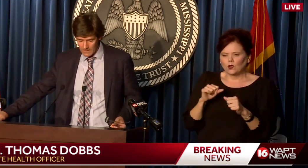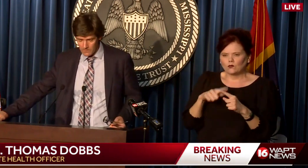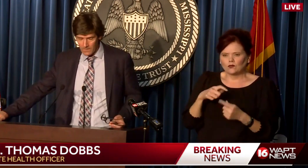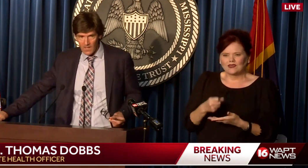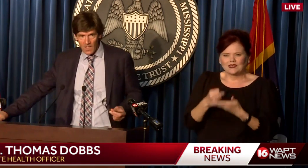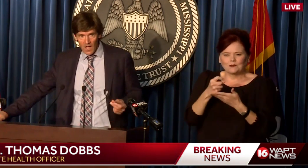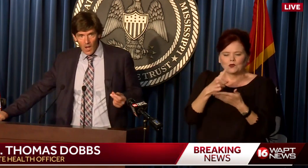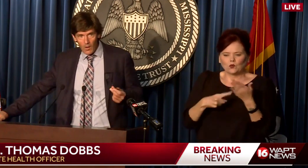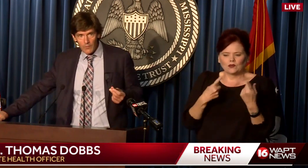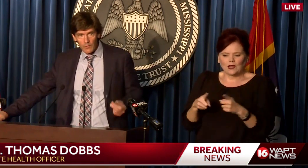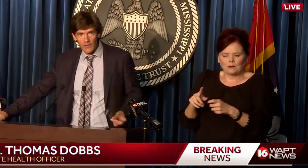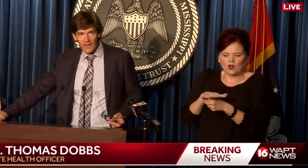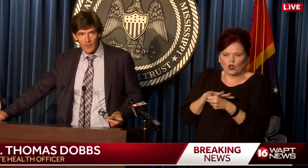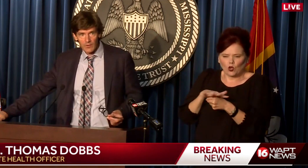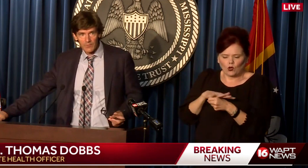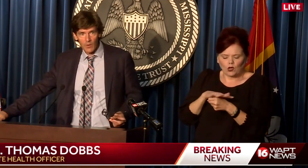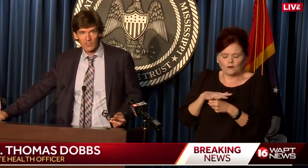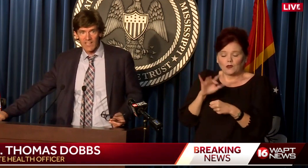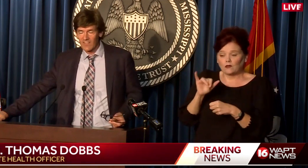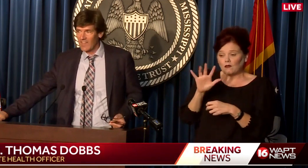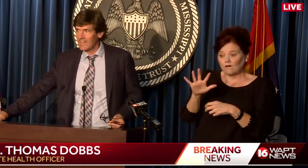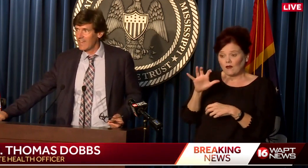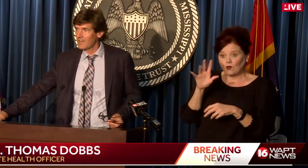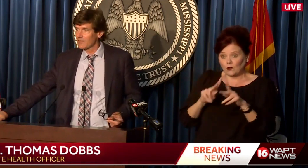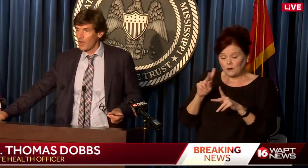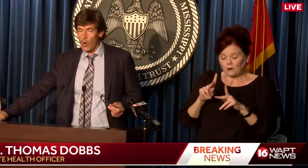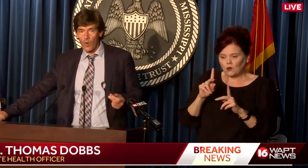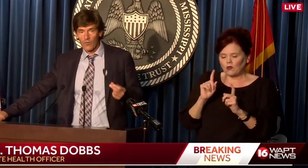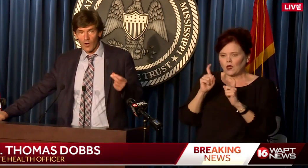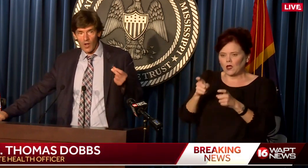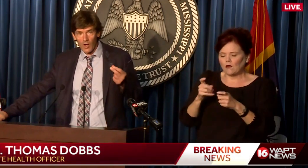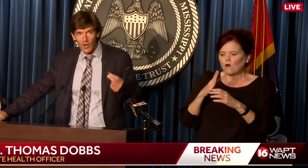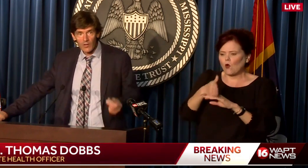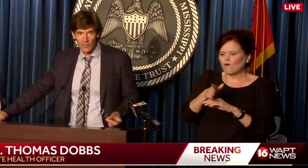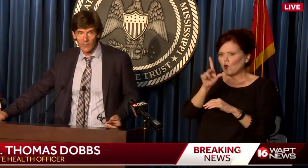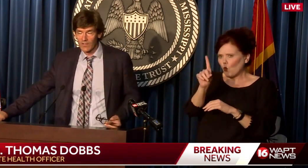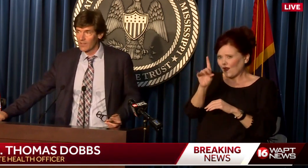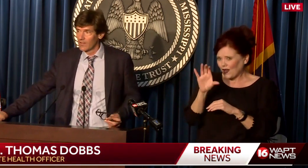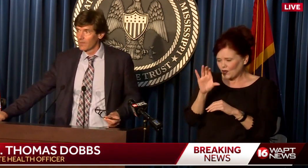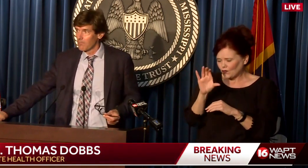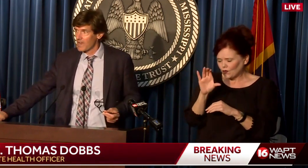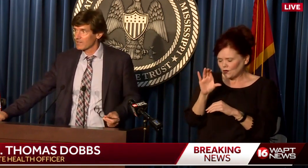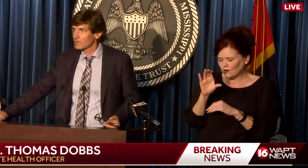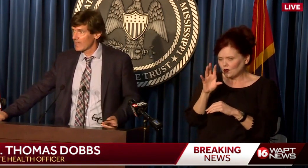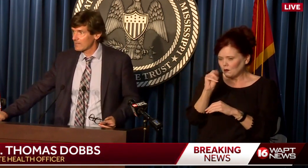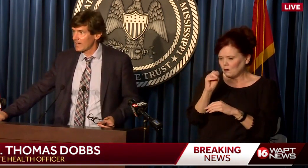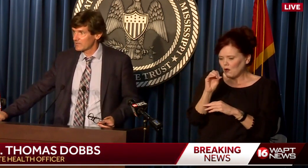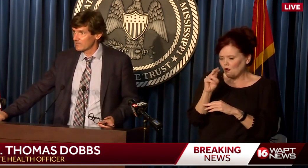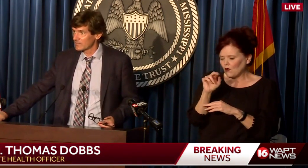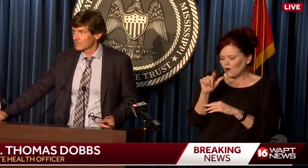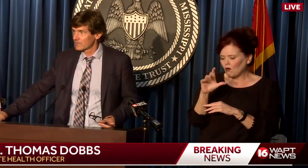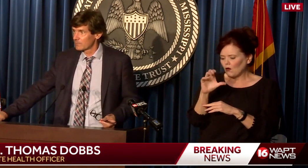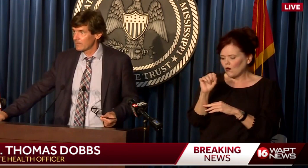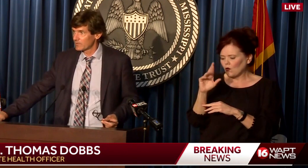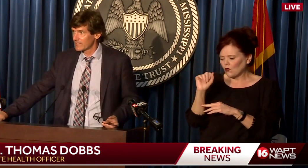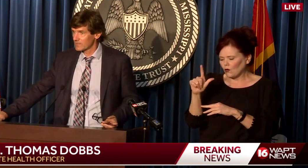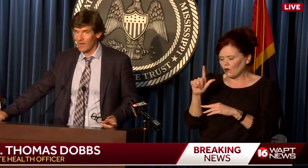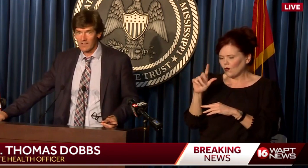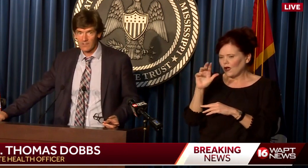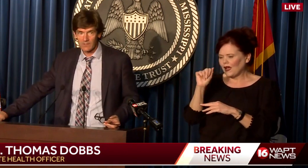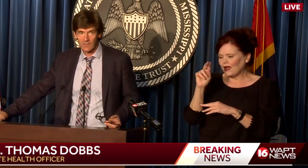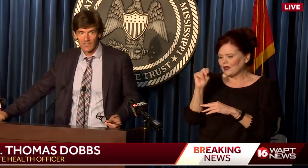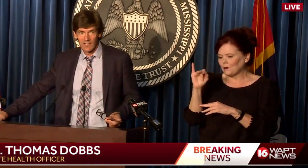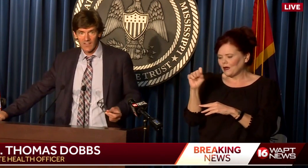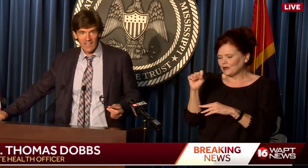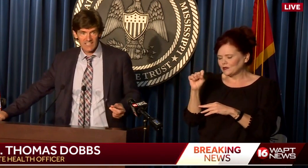going on locally. Of those 500 folks, they gave over 100 monoclonal antibody treatments to people who